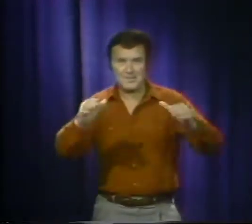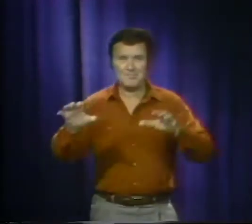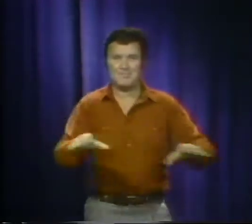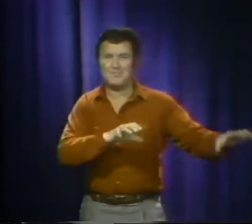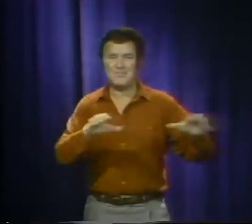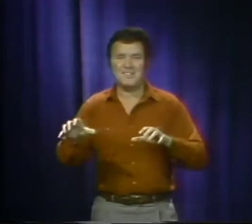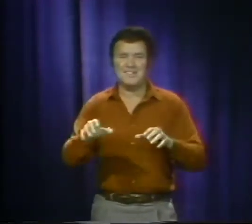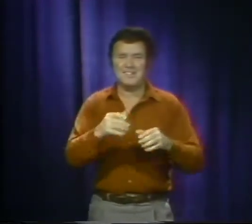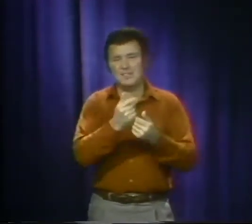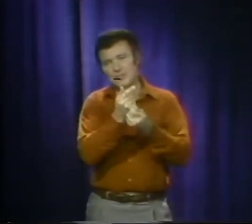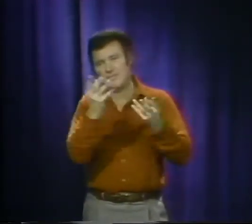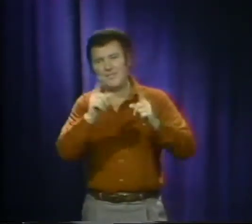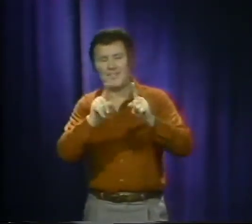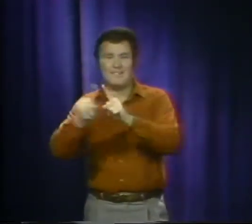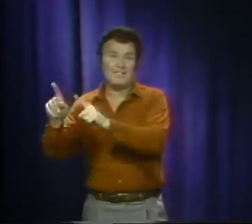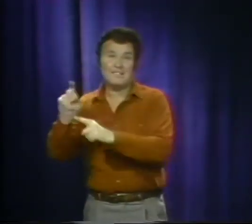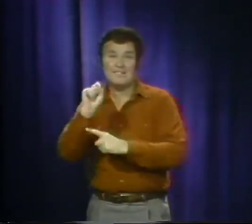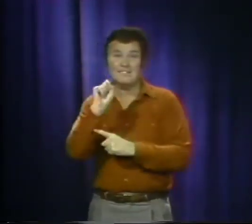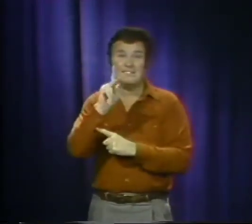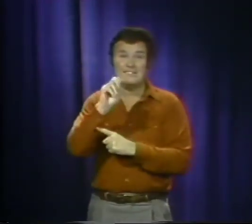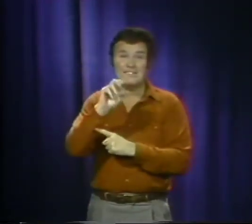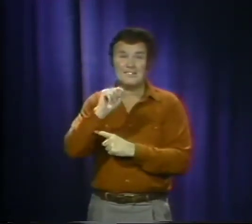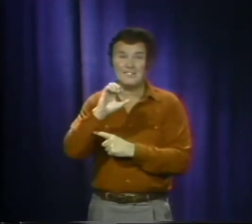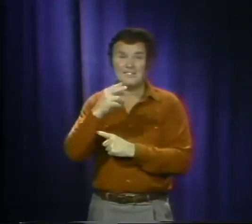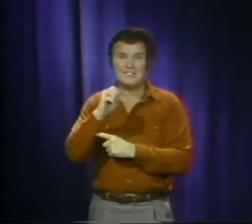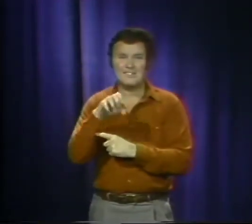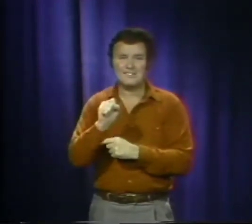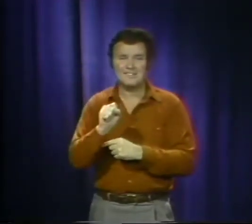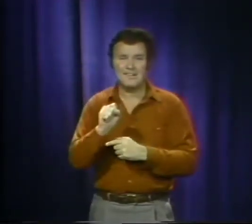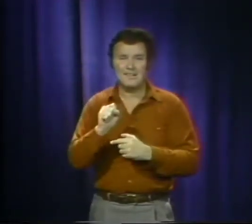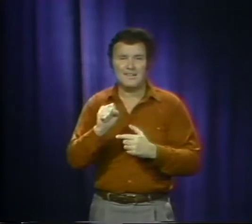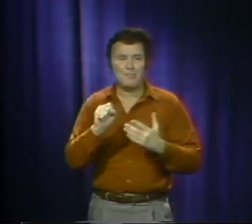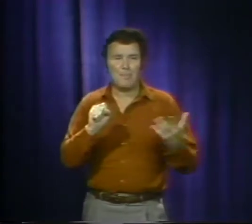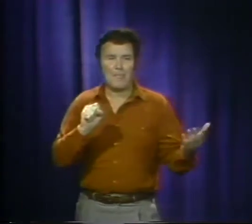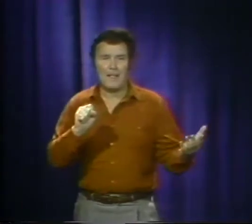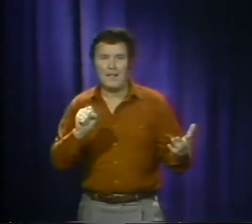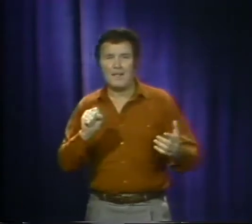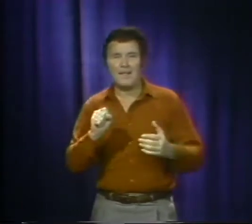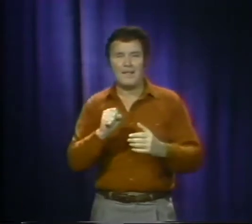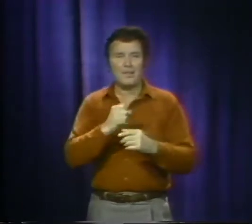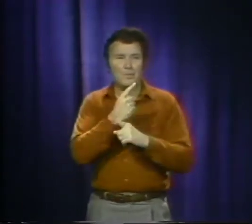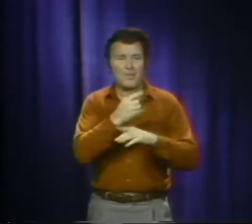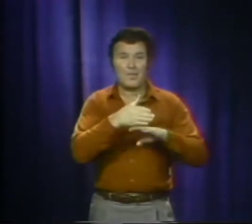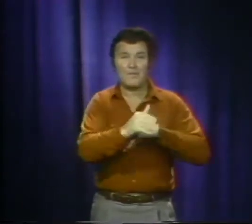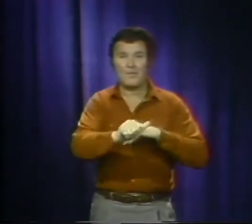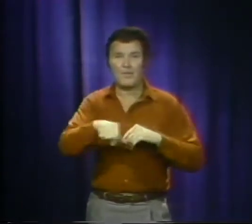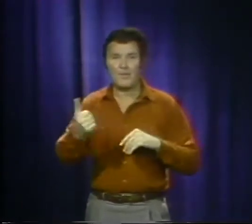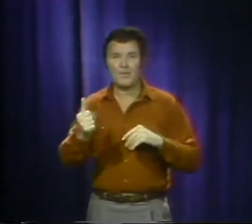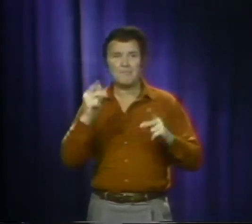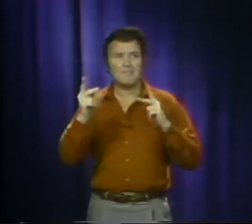I went ahead and performed several different sketches, one after another.